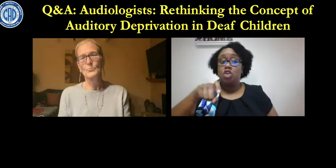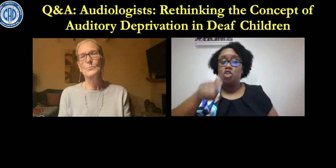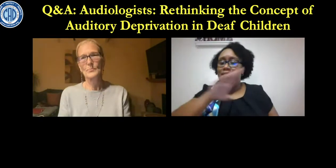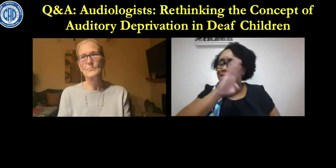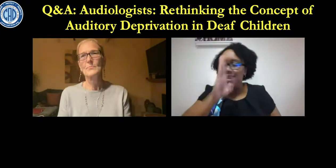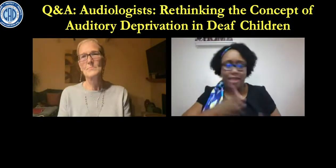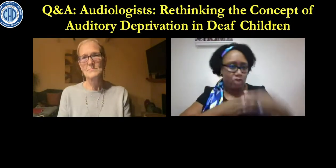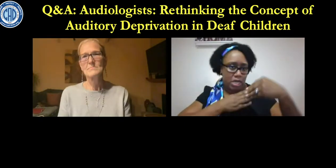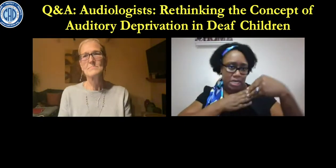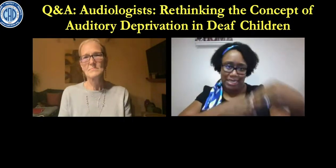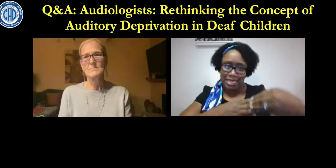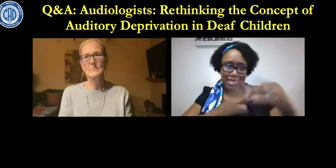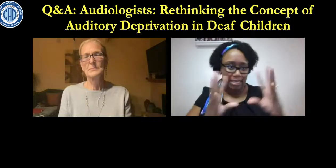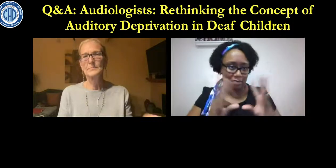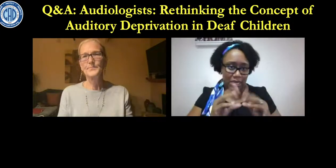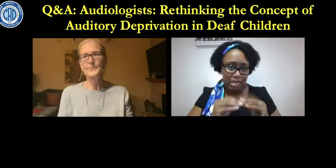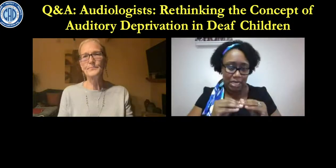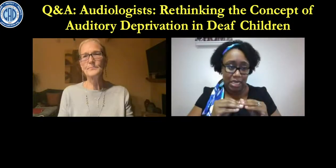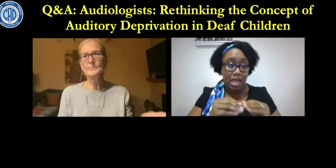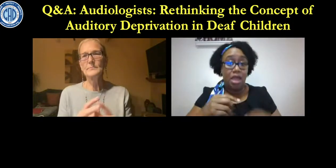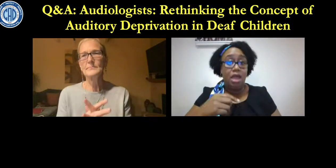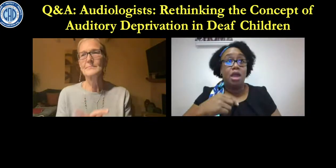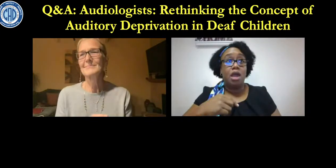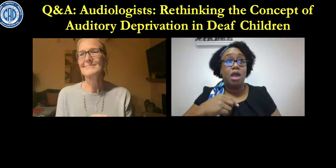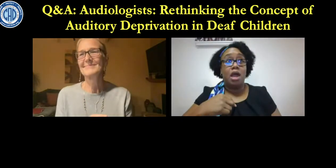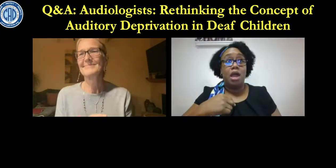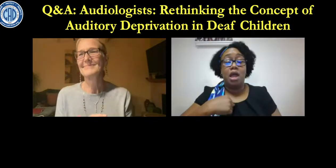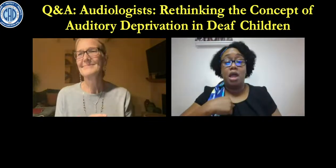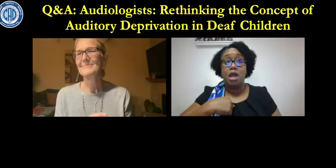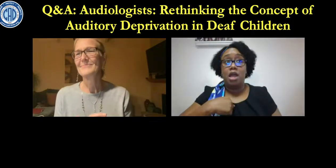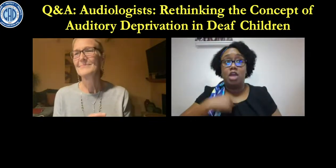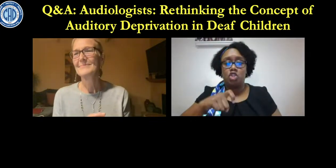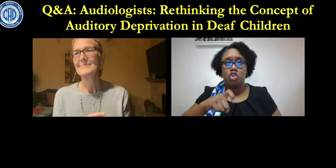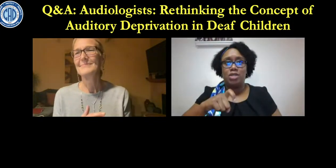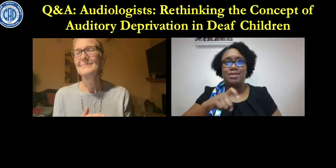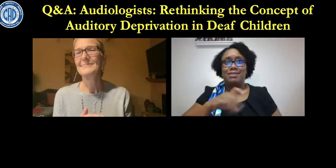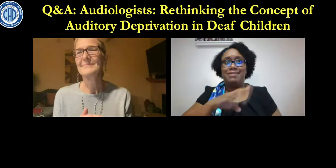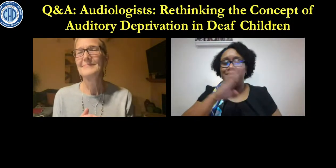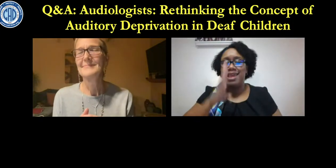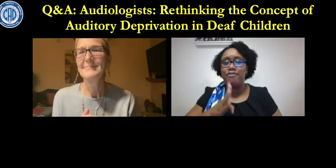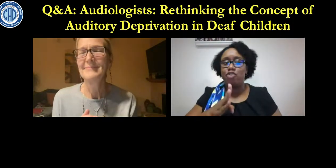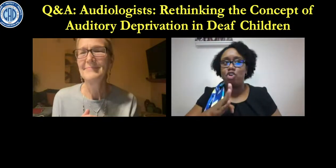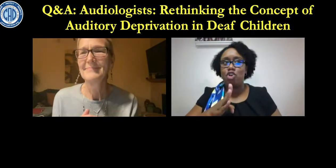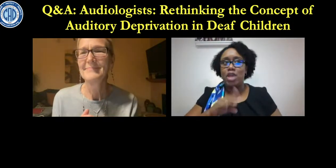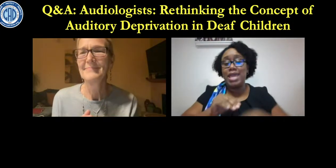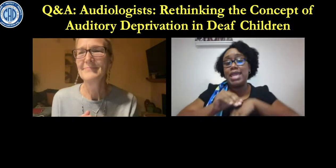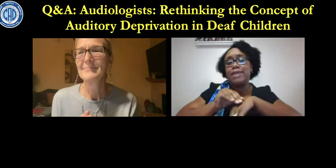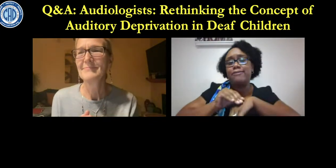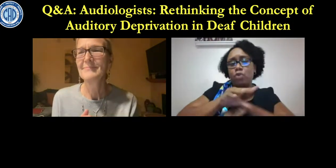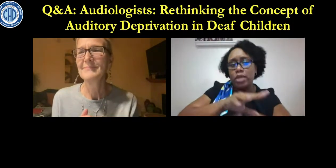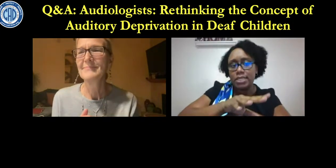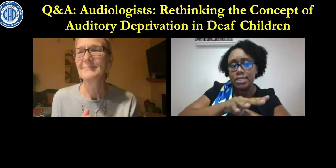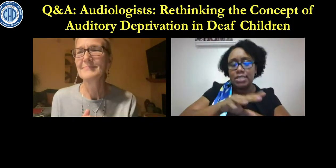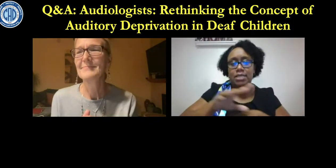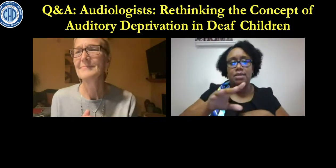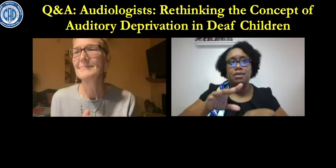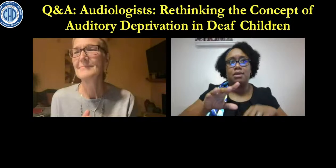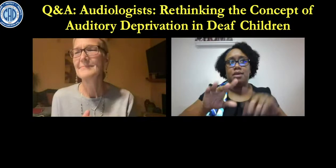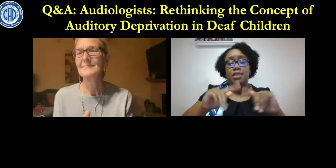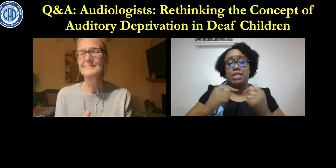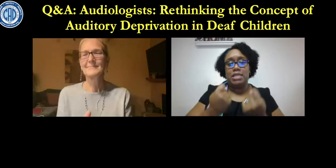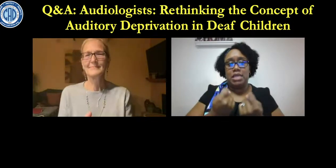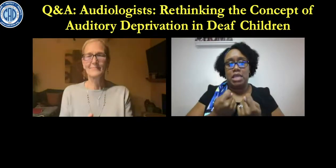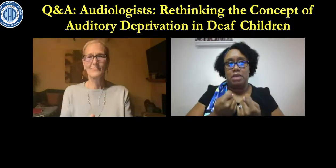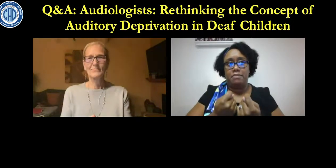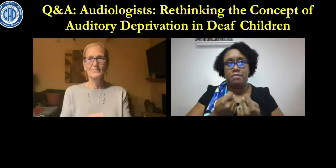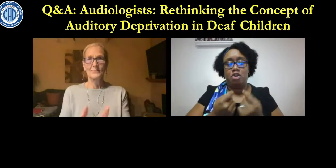to have any more power than anyone else does and an audiologist should never take the lead